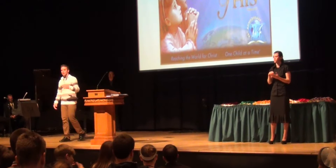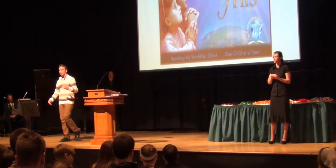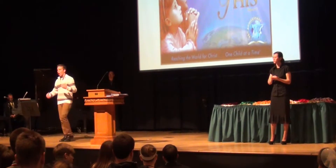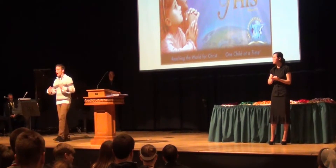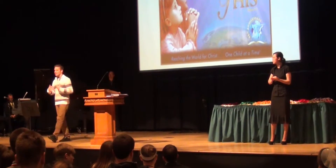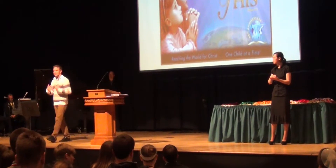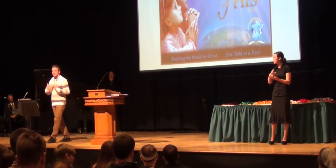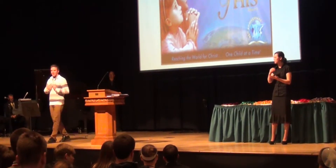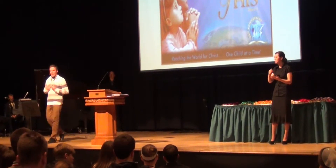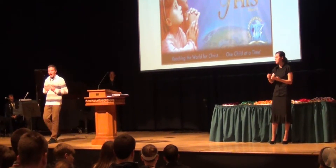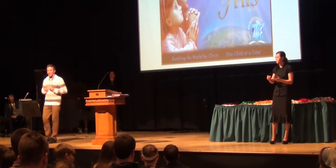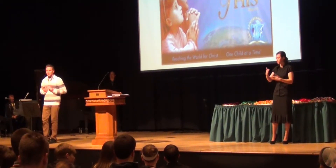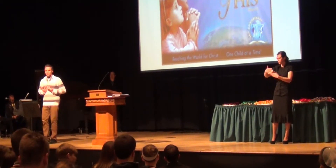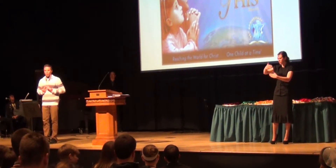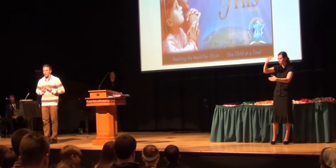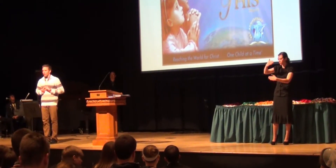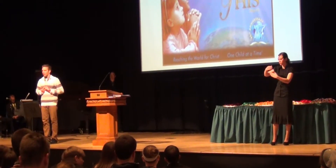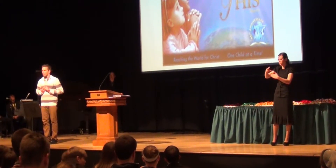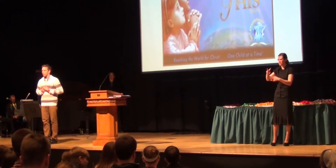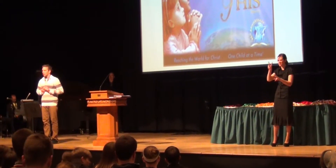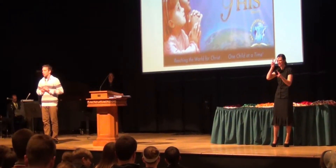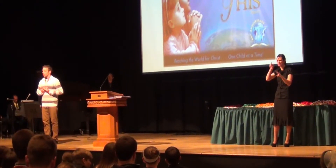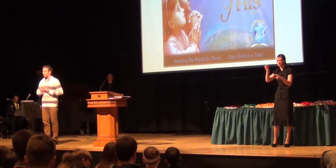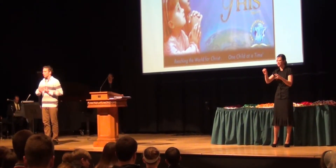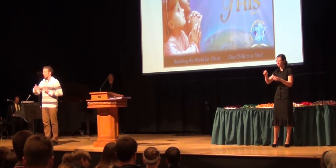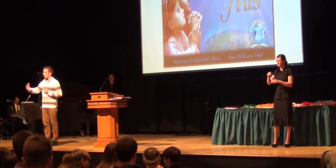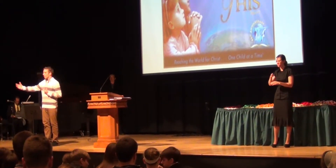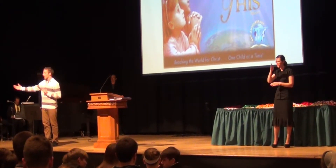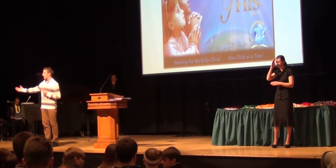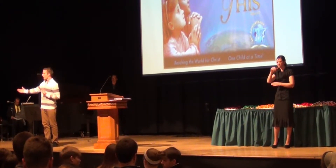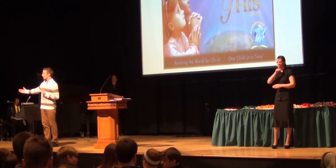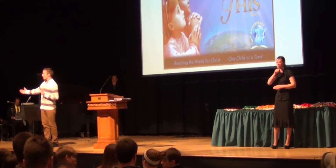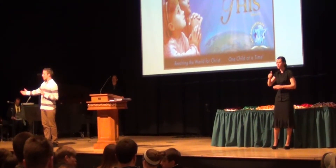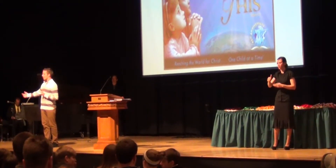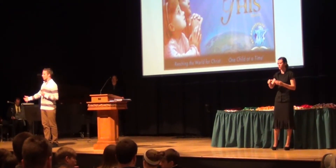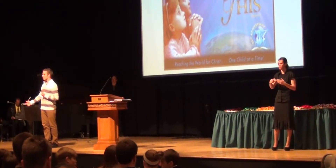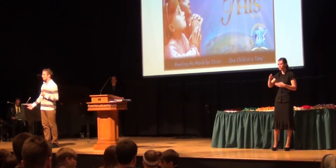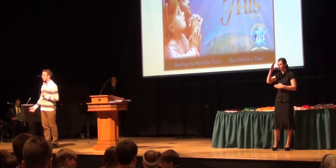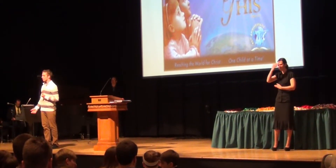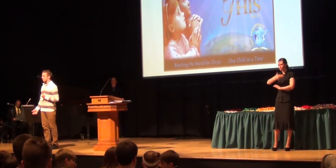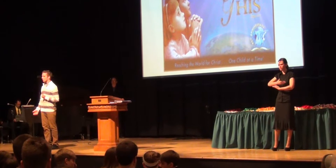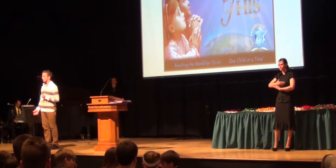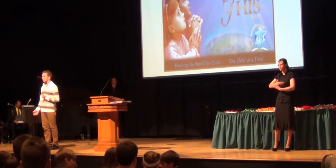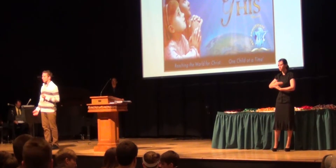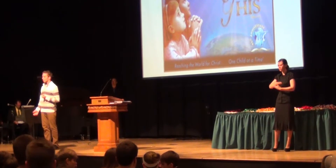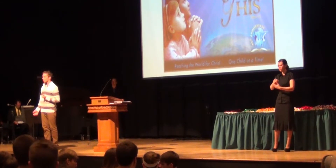spit, because all I see is a godless boy among godly men.